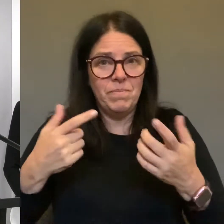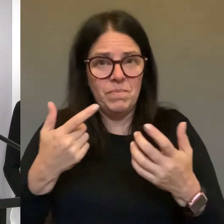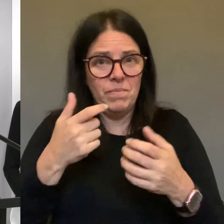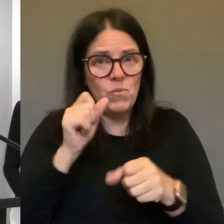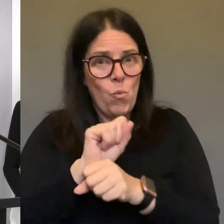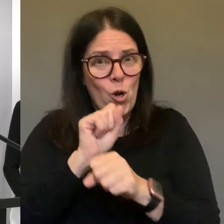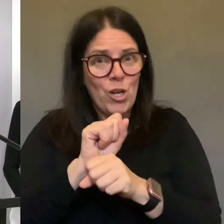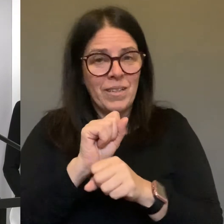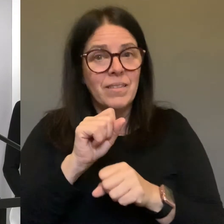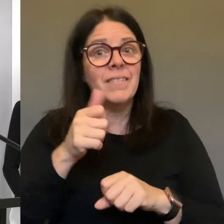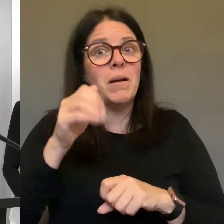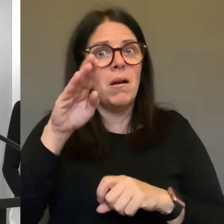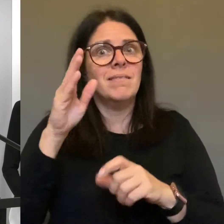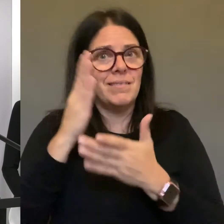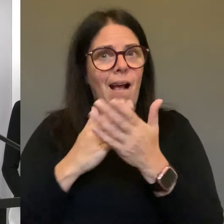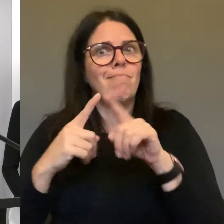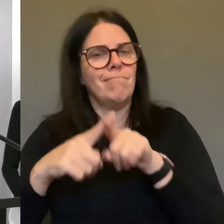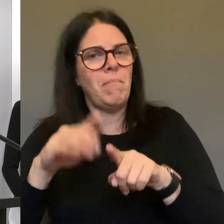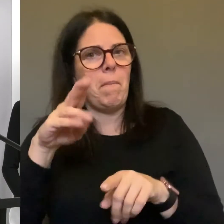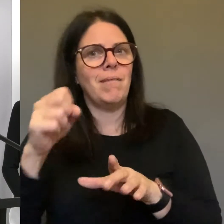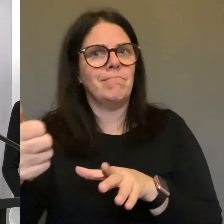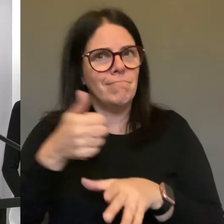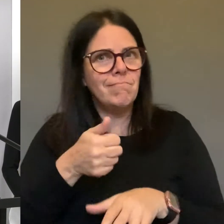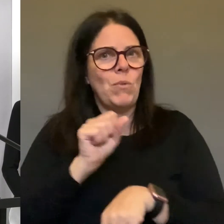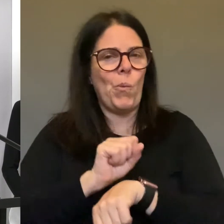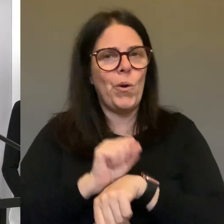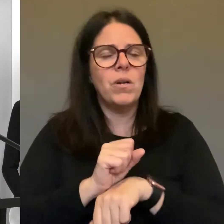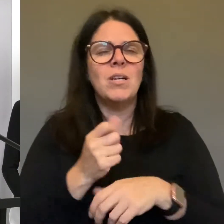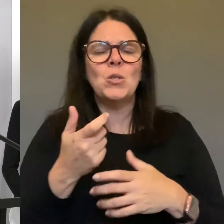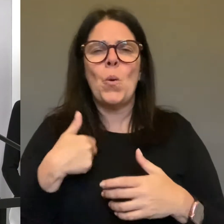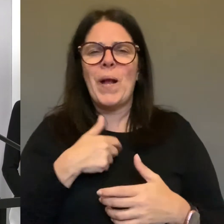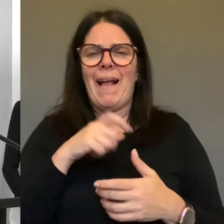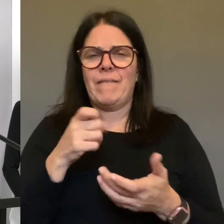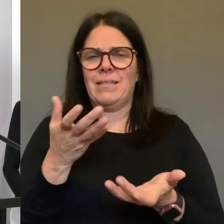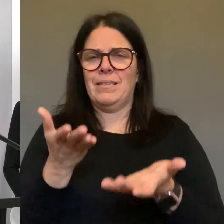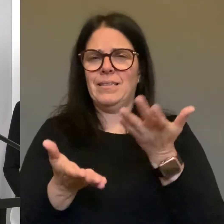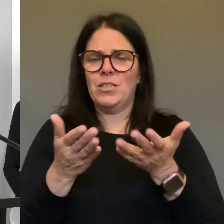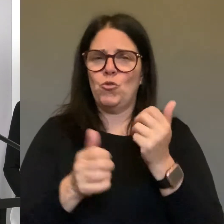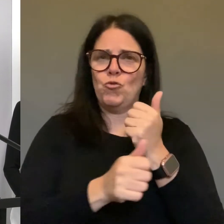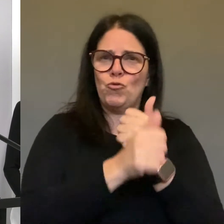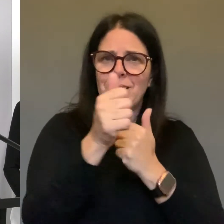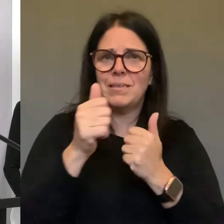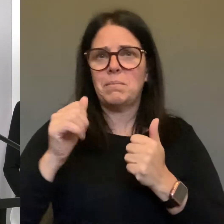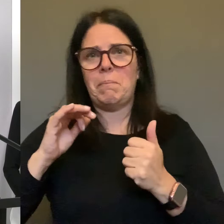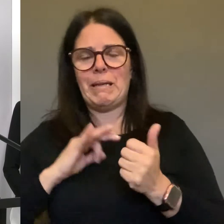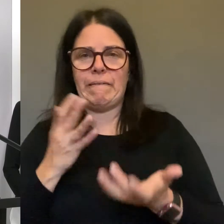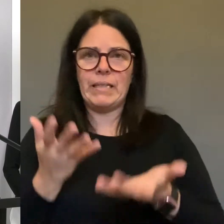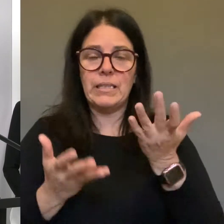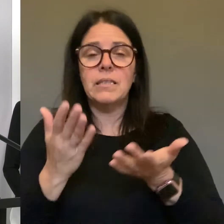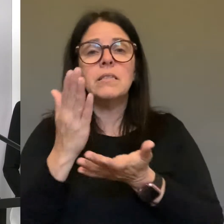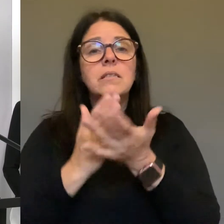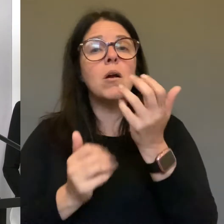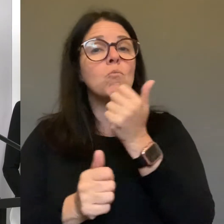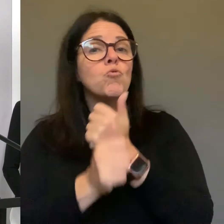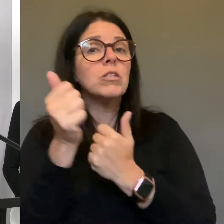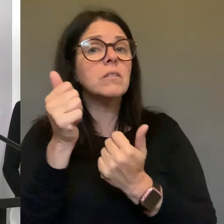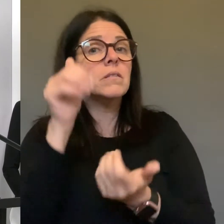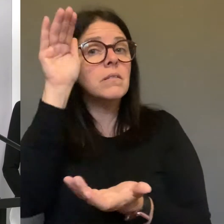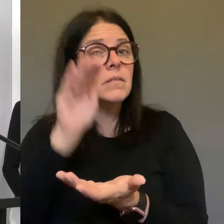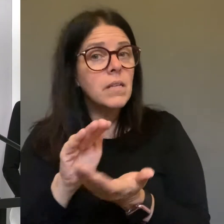also essential services. So I think the overall risks and benefit, we have to try to look and mitigate those risks. Some of the risks